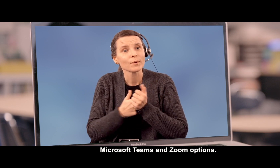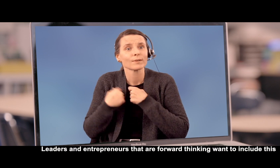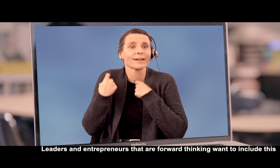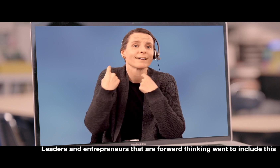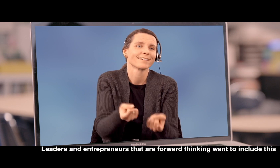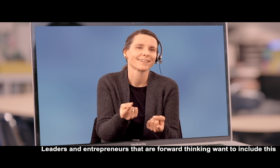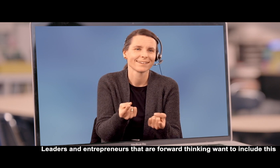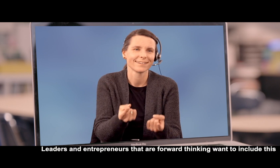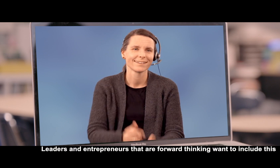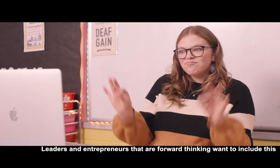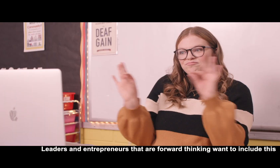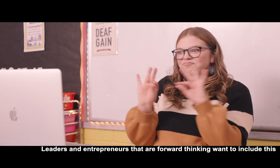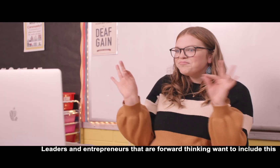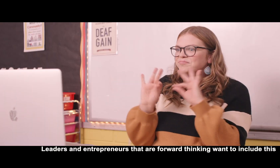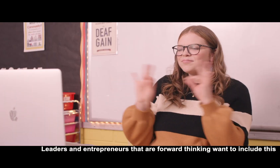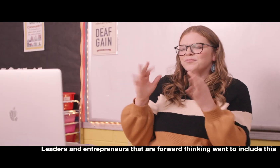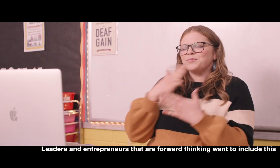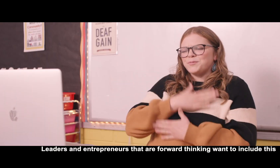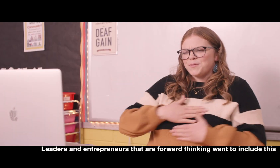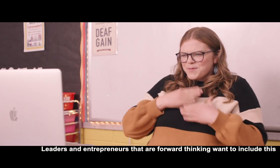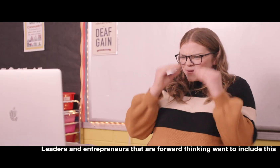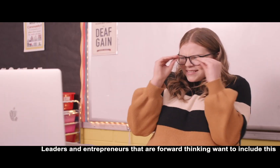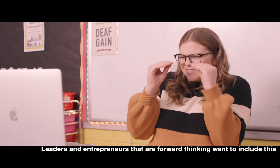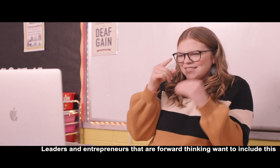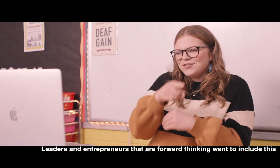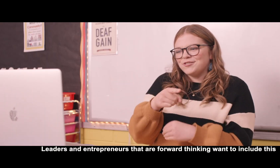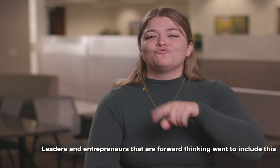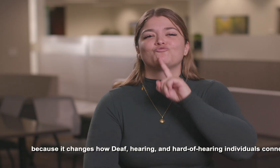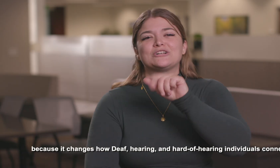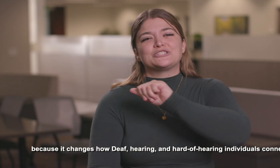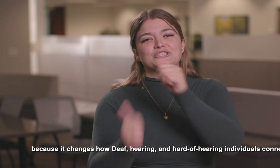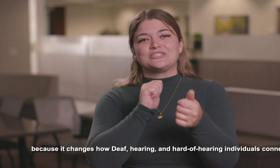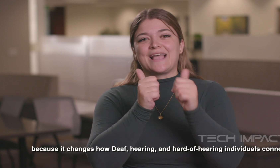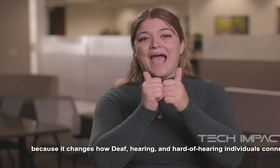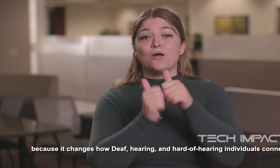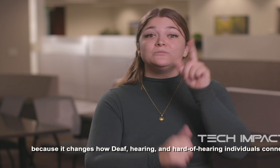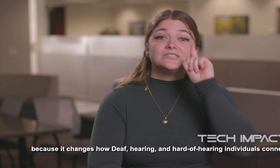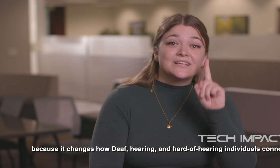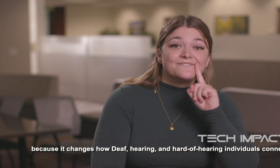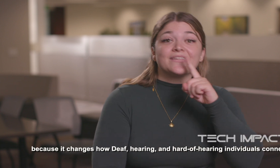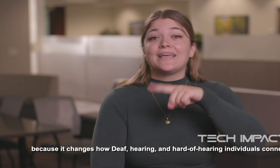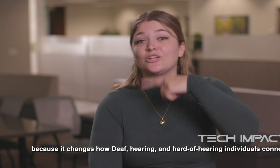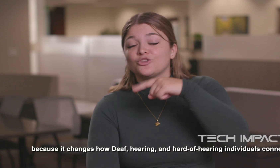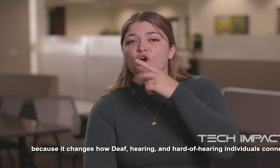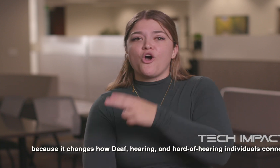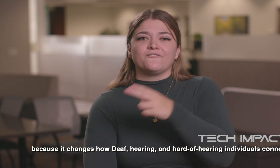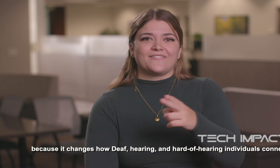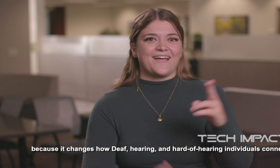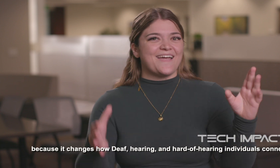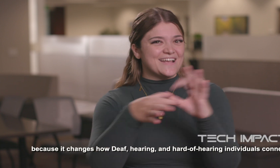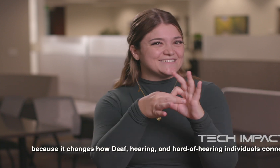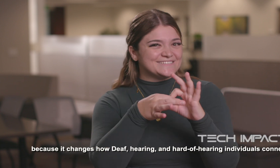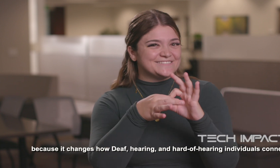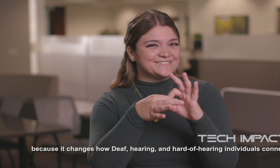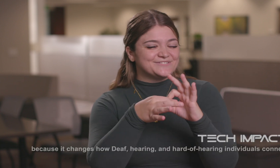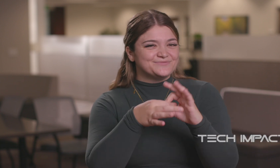Leaders and entrepreneurs that are forward-thinking want to include this because it changes how deaf and hearing and hard of hearing individuals connect.